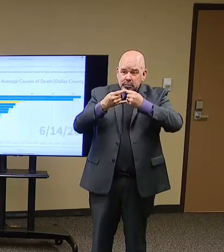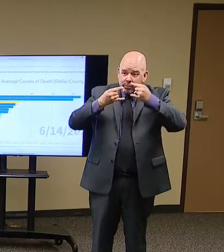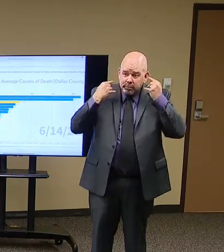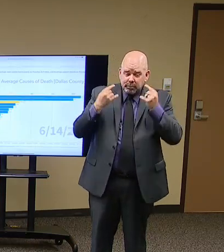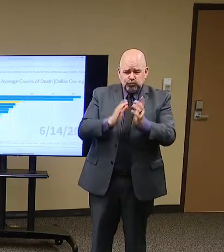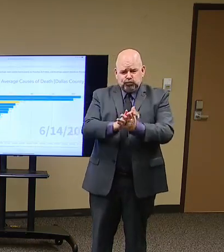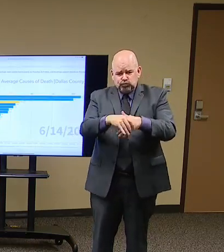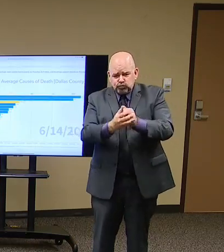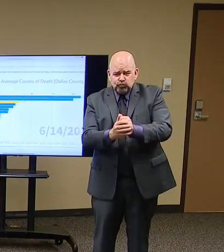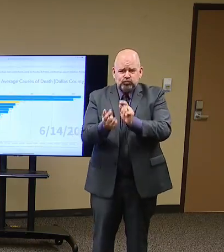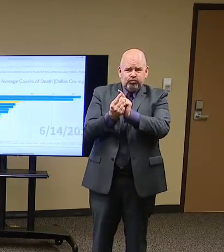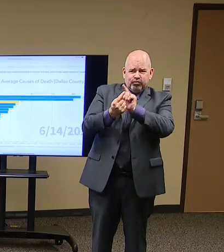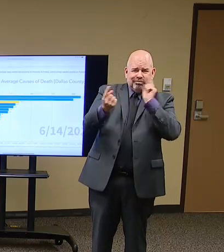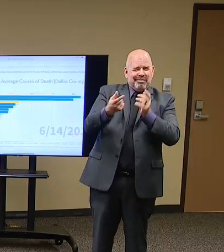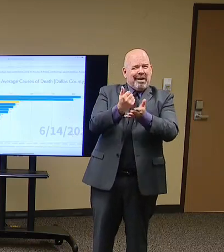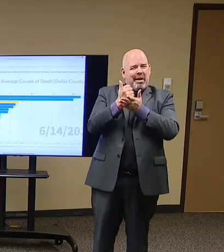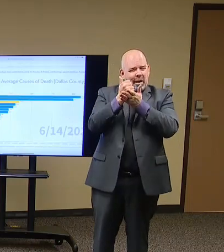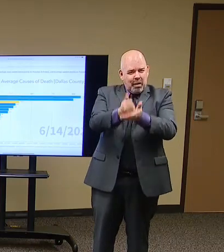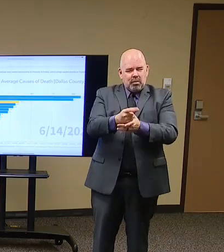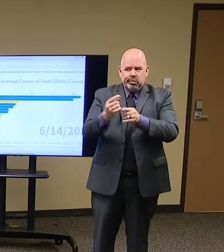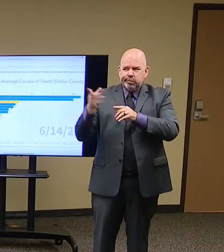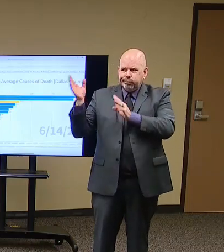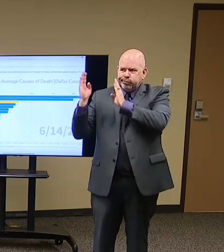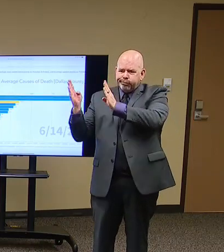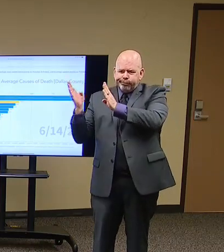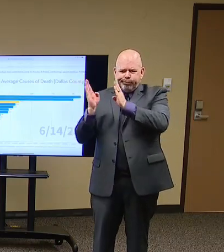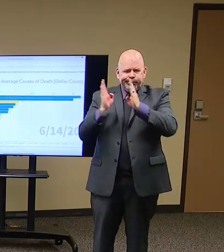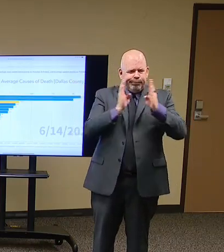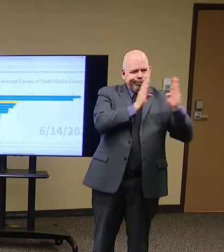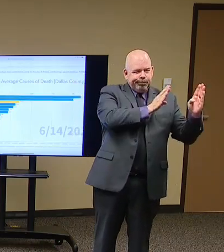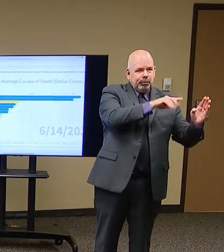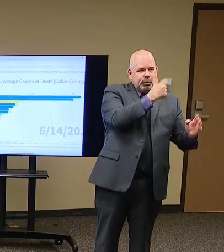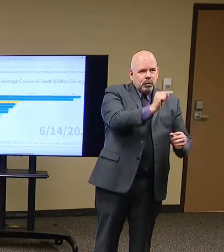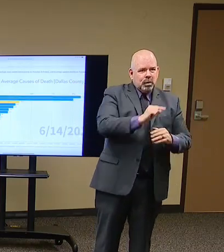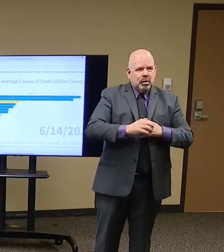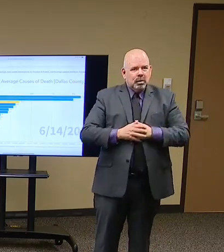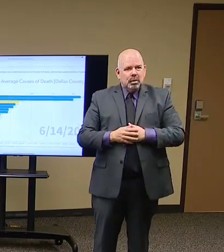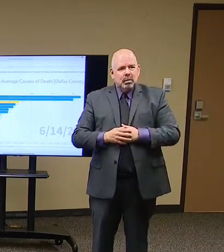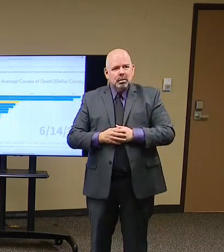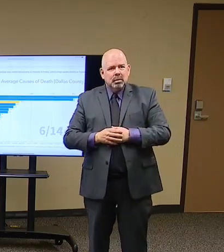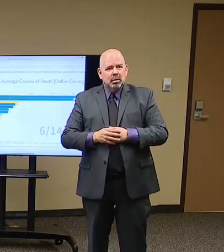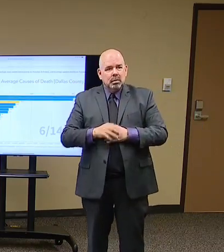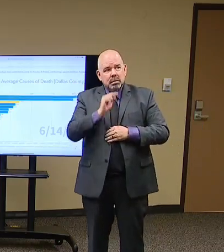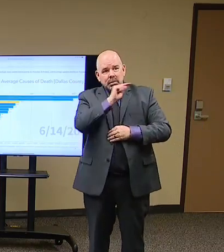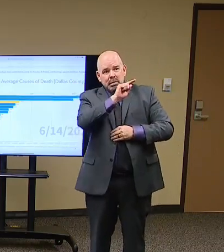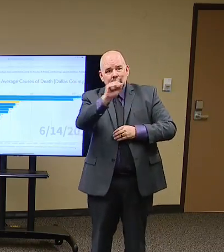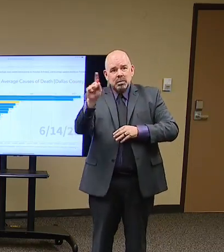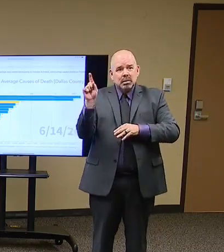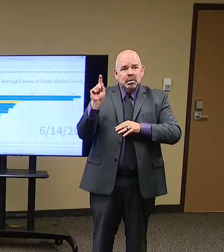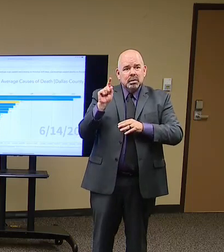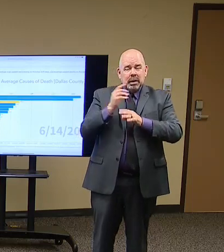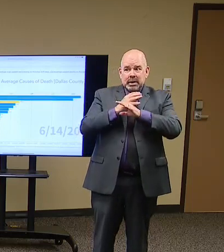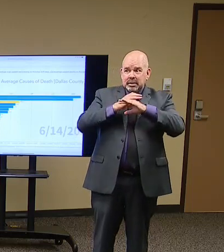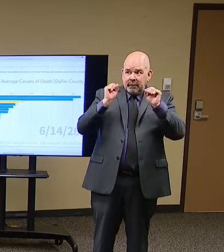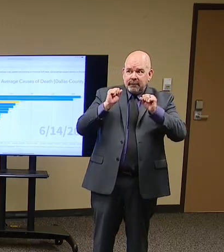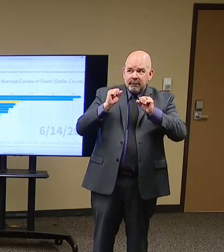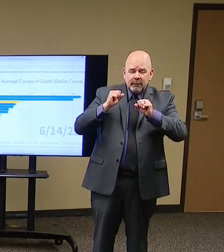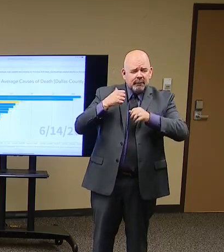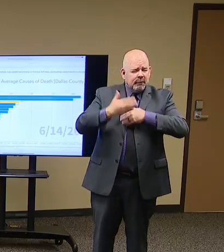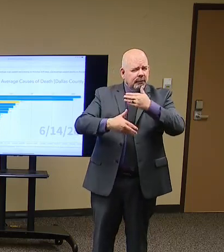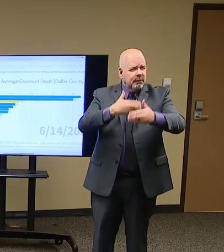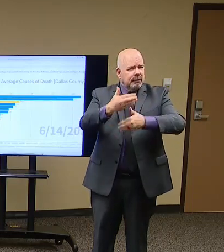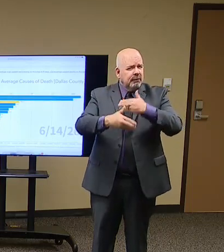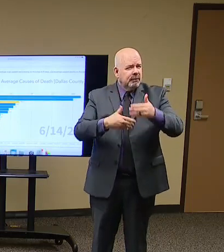start opening up things in a safe way, that seems like a pretty good trade off and a path for us to accomplish that.